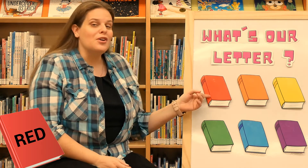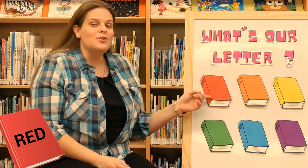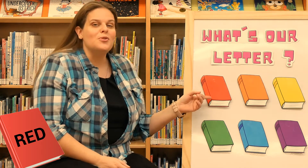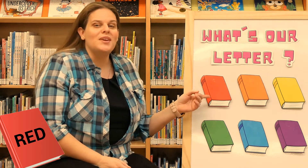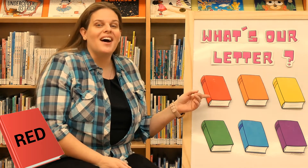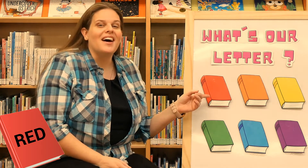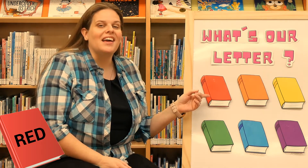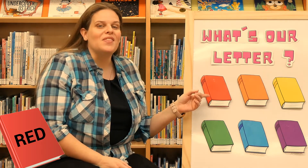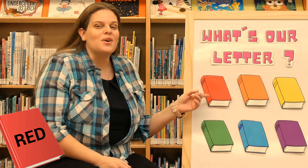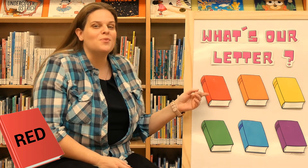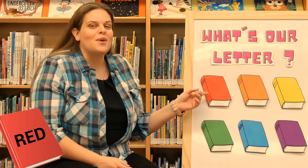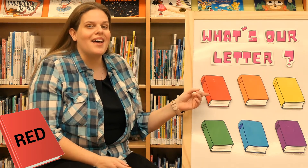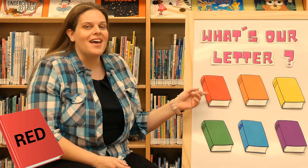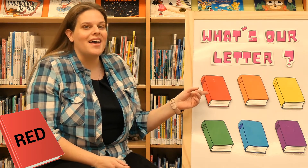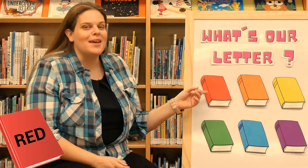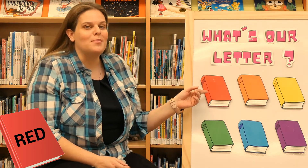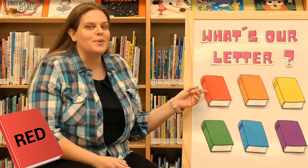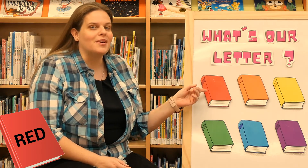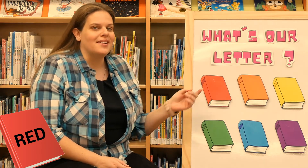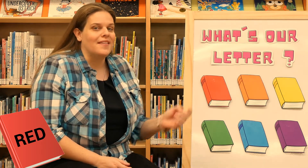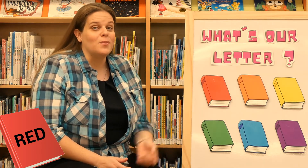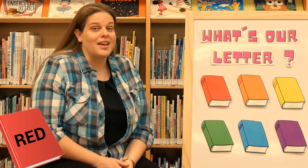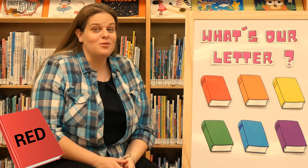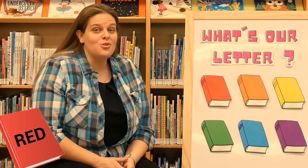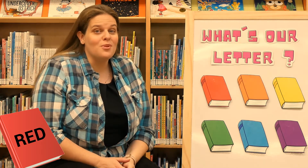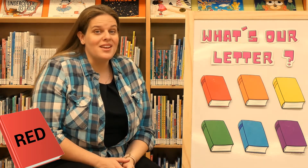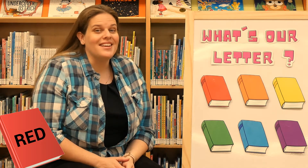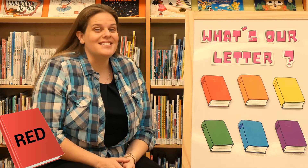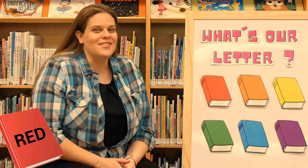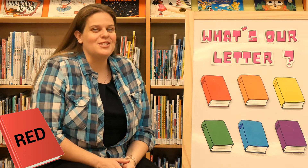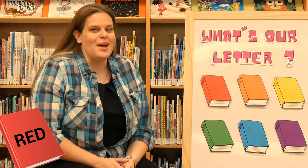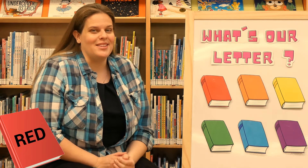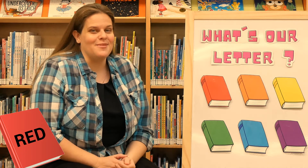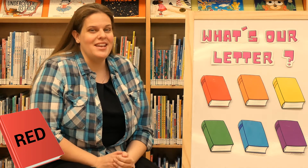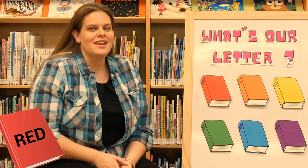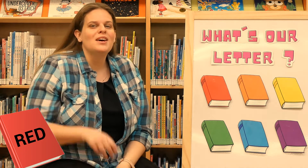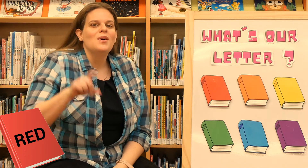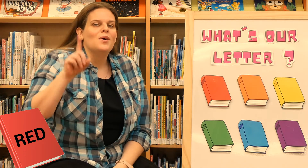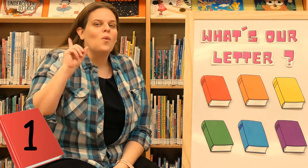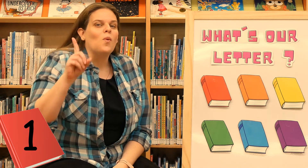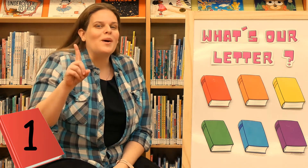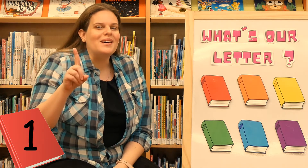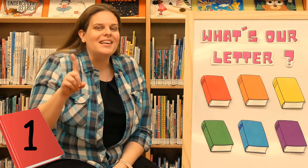you behind the red book? And we'll count to three and see if it's back there. Ready? One,